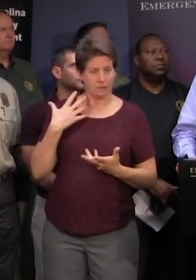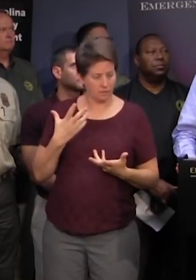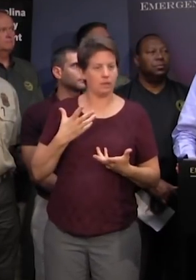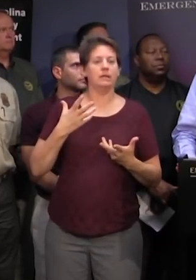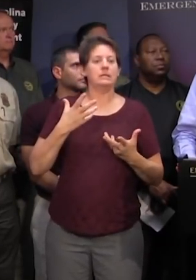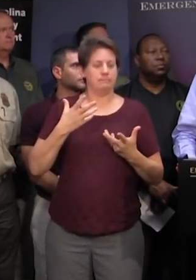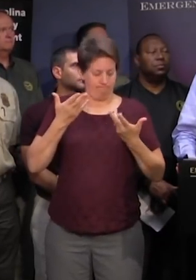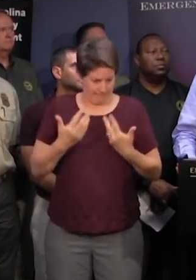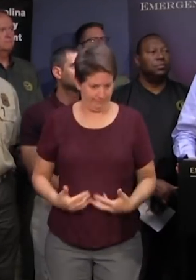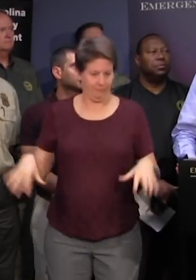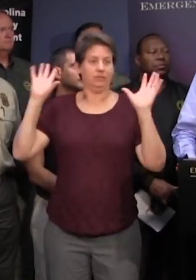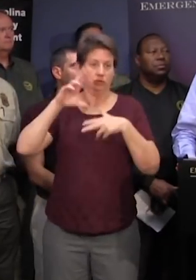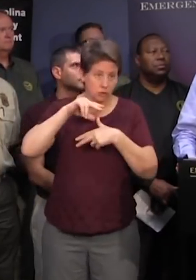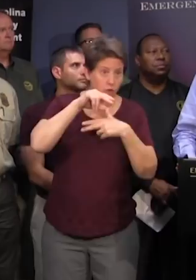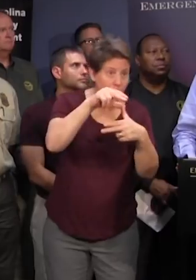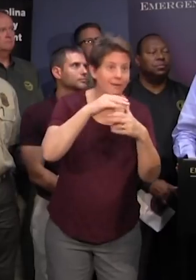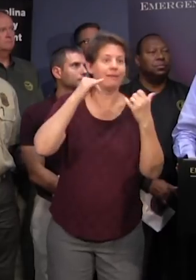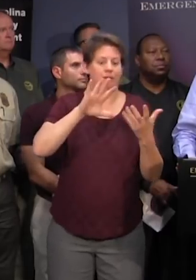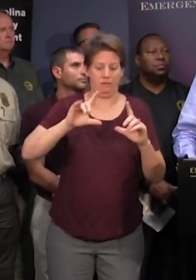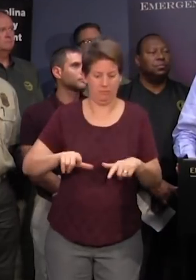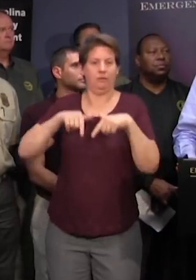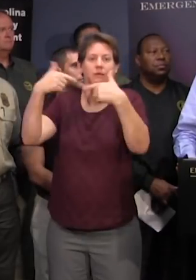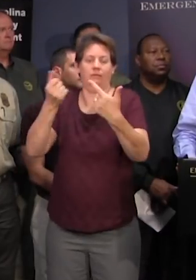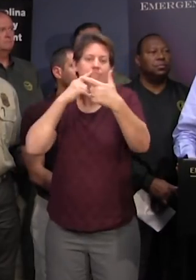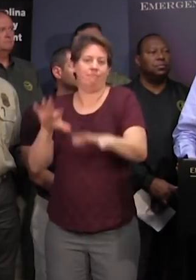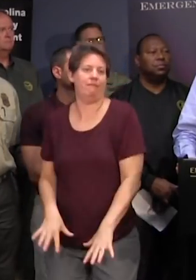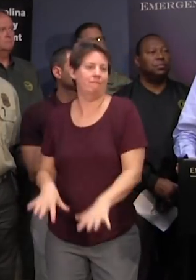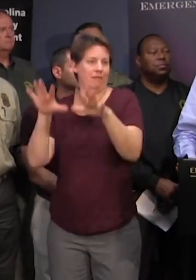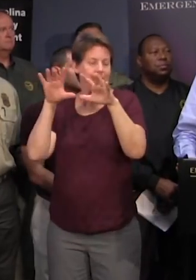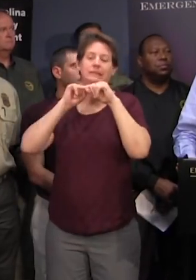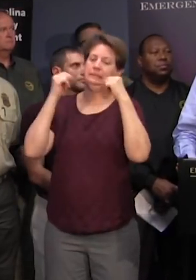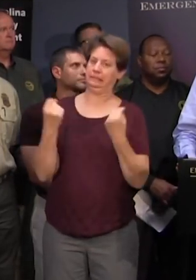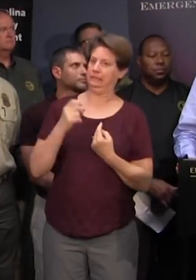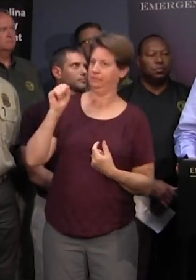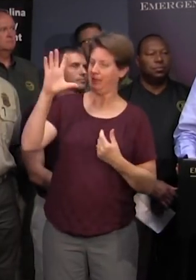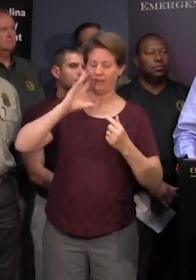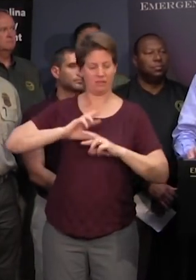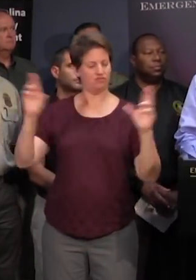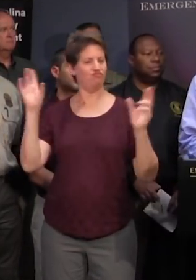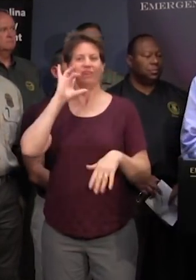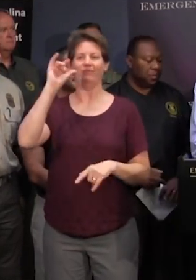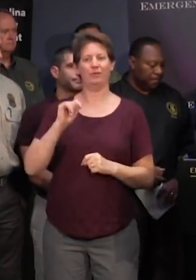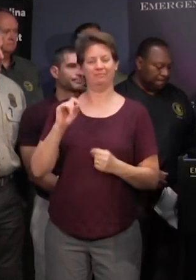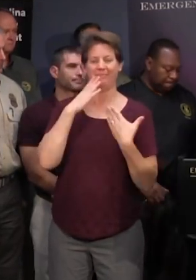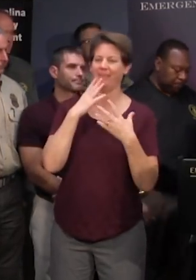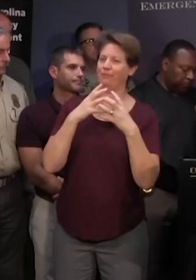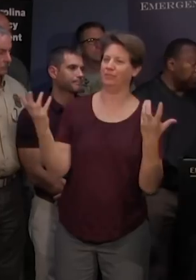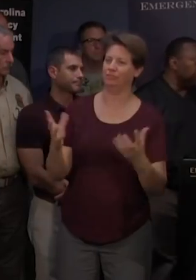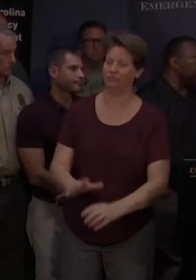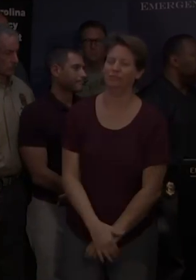hurricane and now we must weather the the floods and team south carolina is up to the task thank you very much